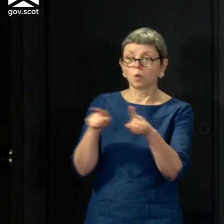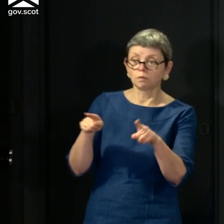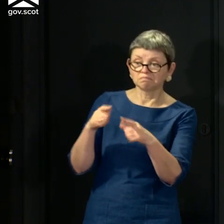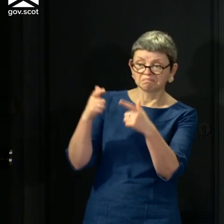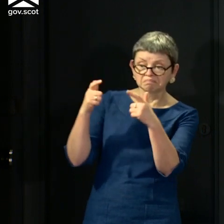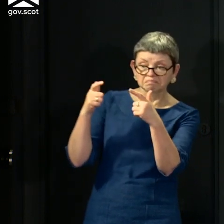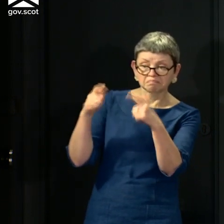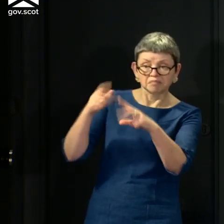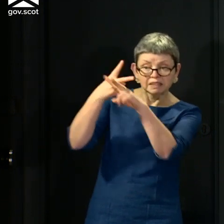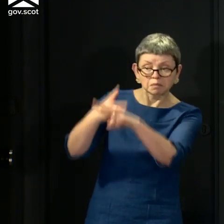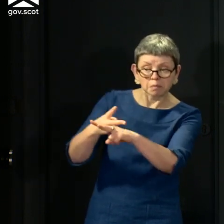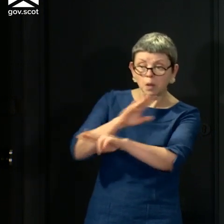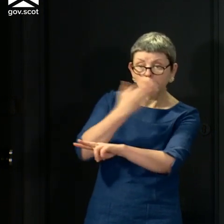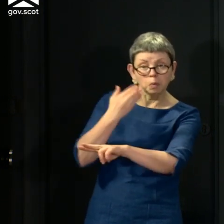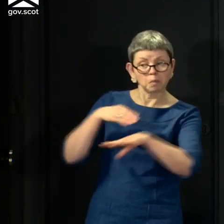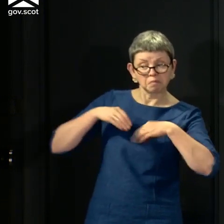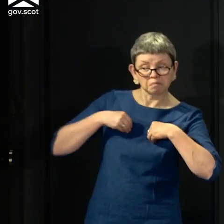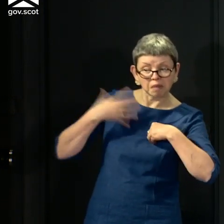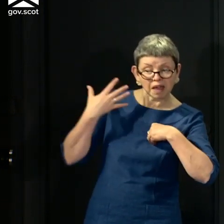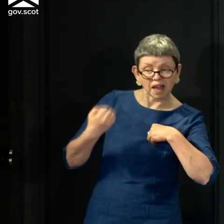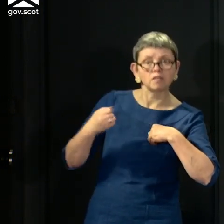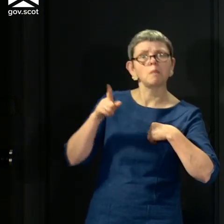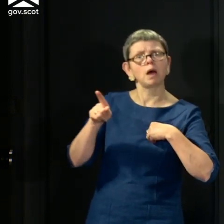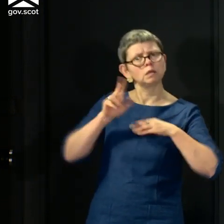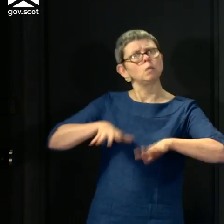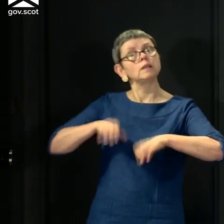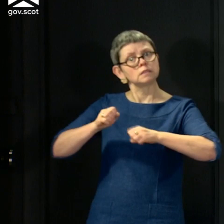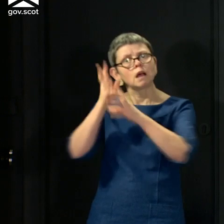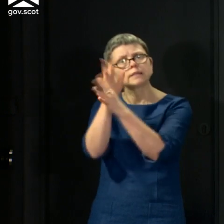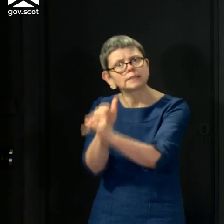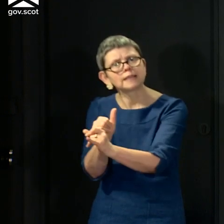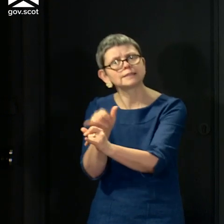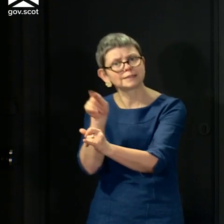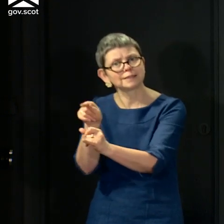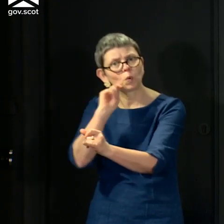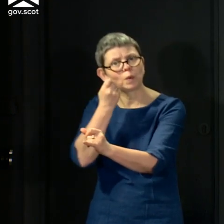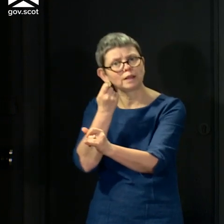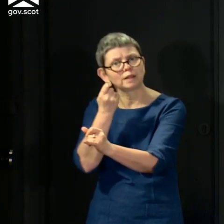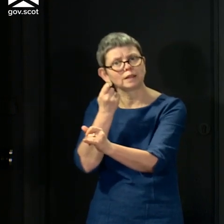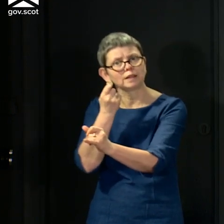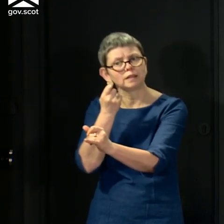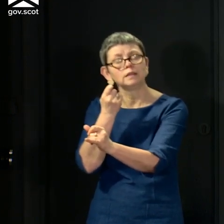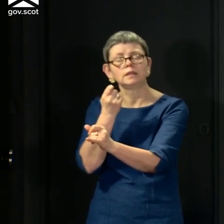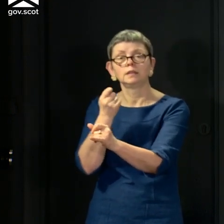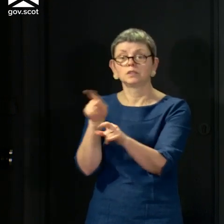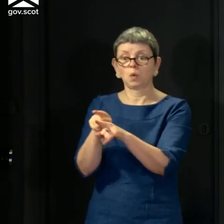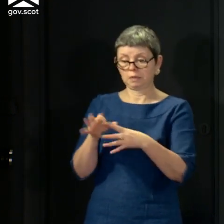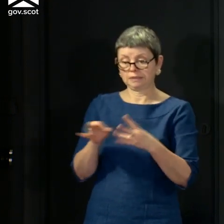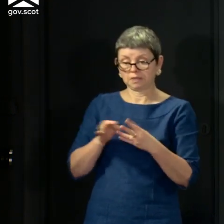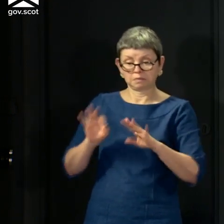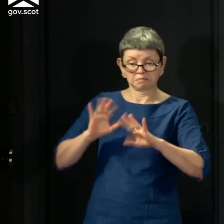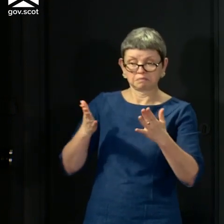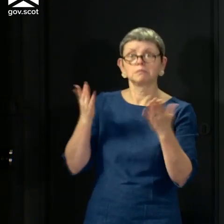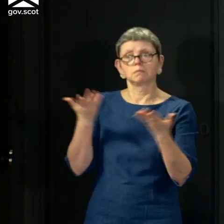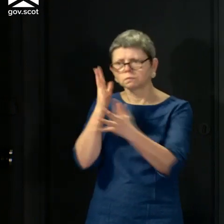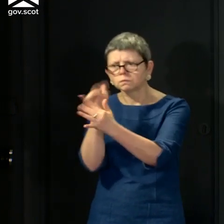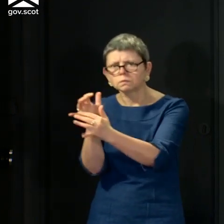are no cases. By definition, this will also include testing residents and staff who are not symptomatic. Now this is a